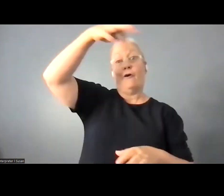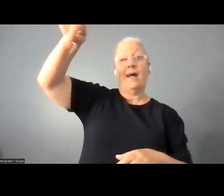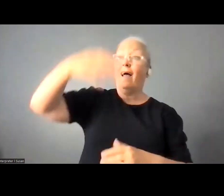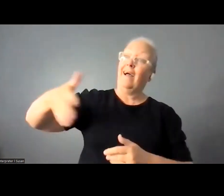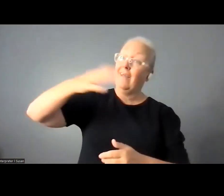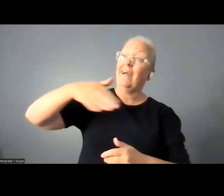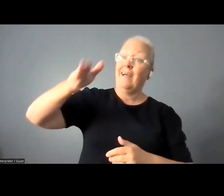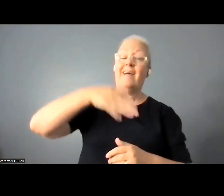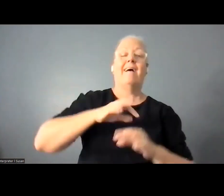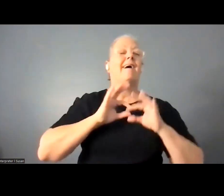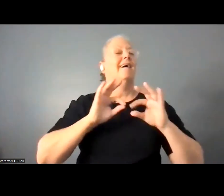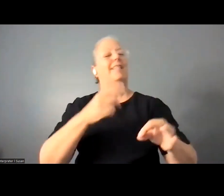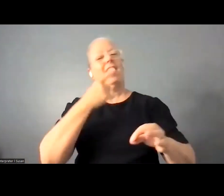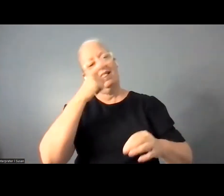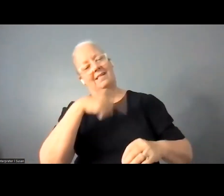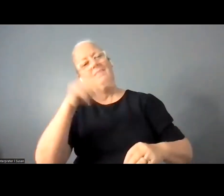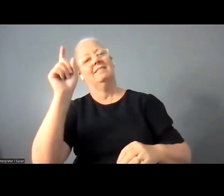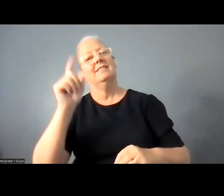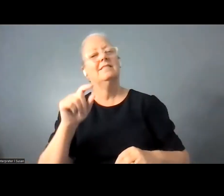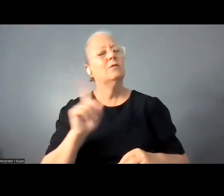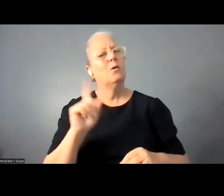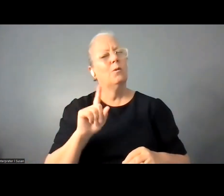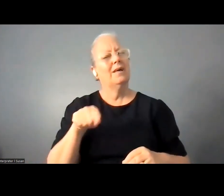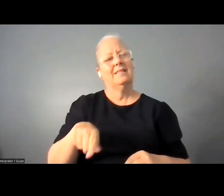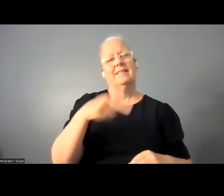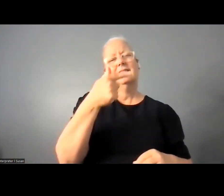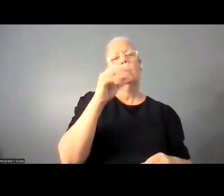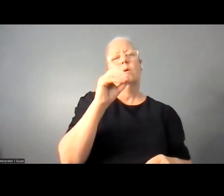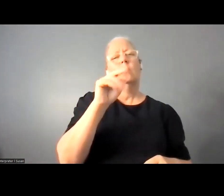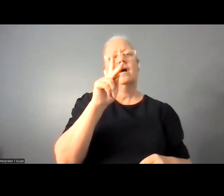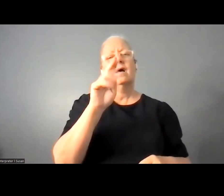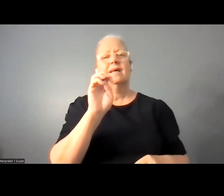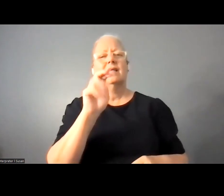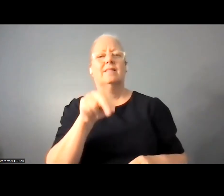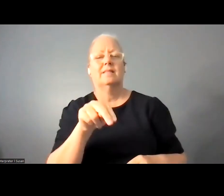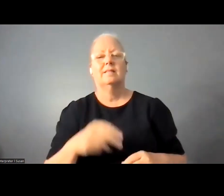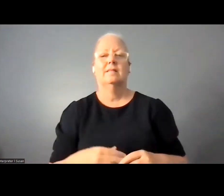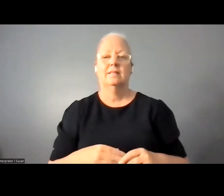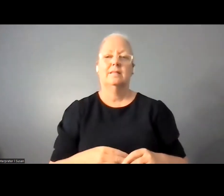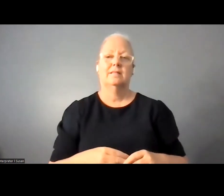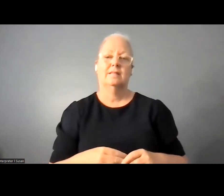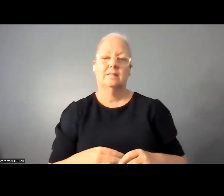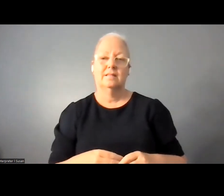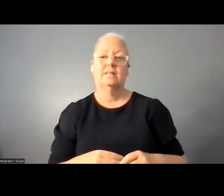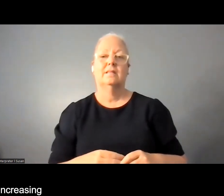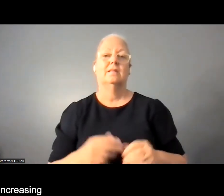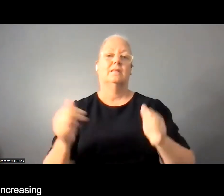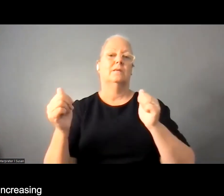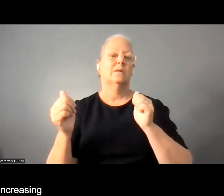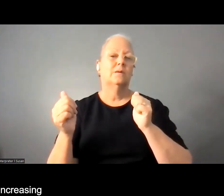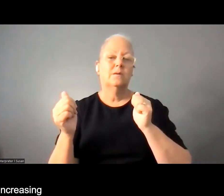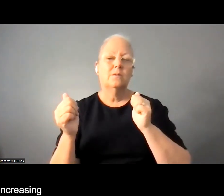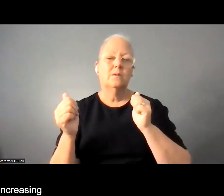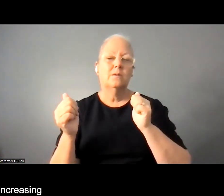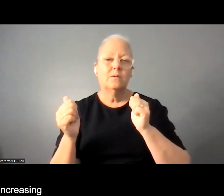disabilities so there is uh fortunately like i'm happy to note that uh through the university system there